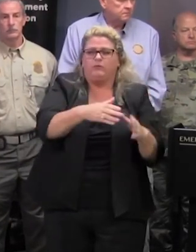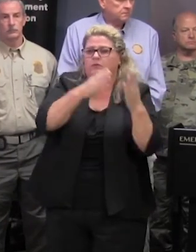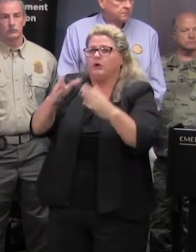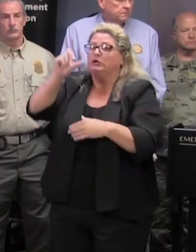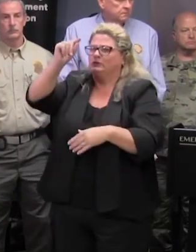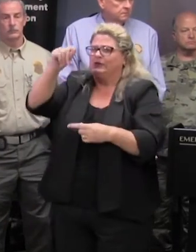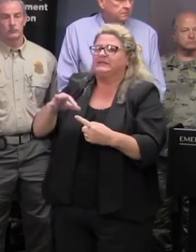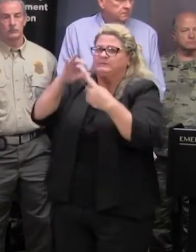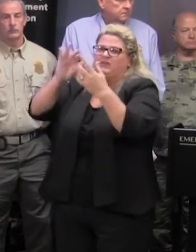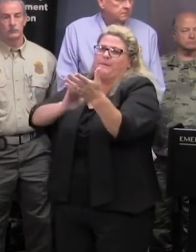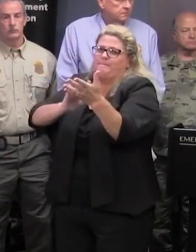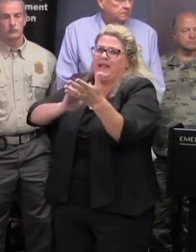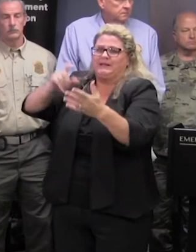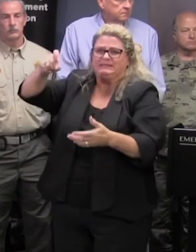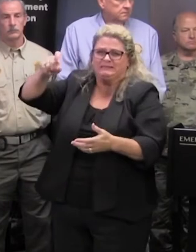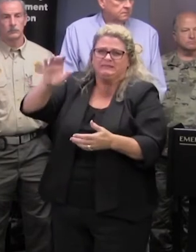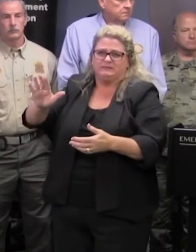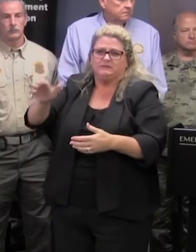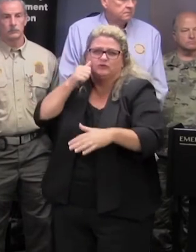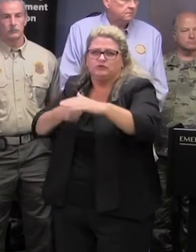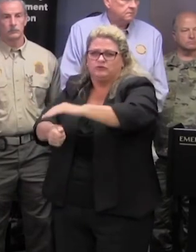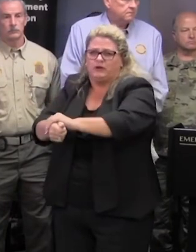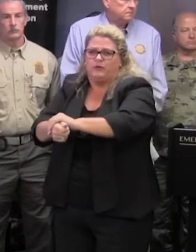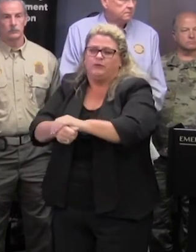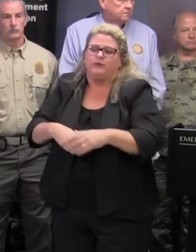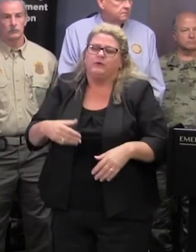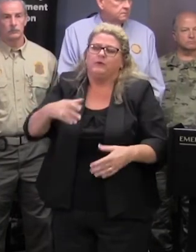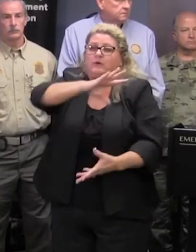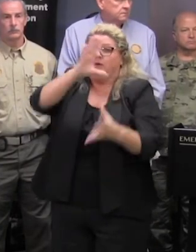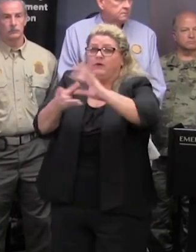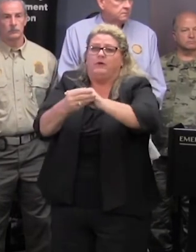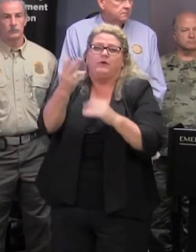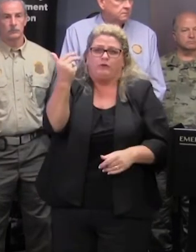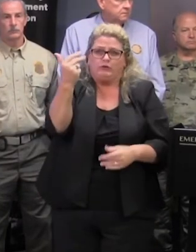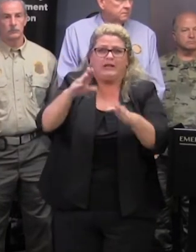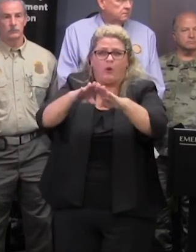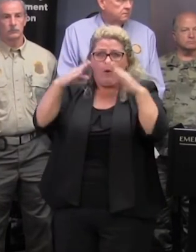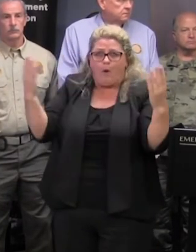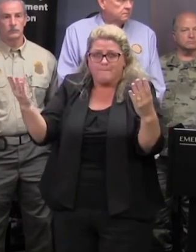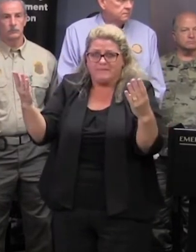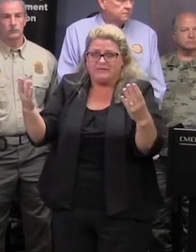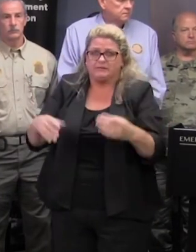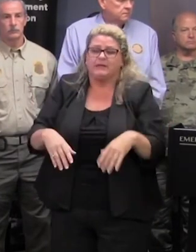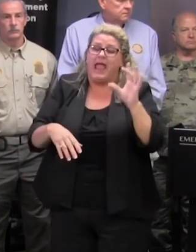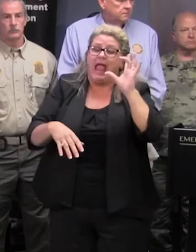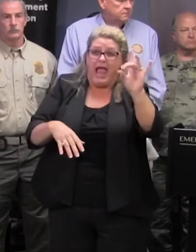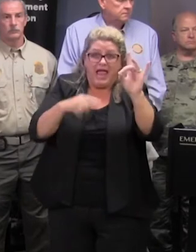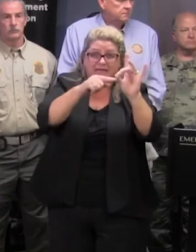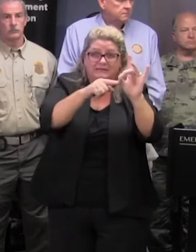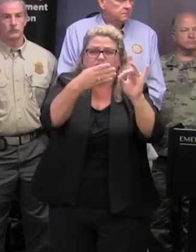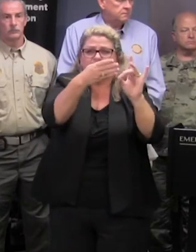20 are in special medical needs shelters there are 13 total shelters open eight are general population